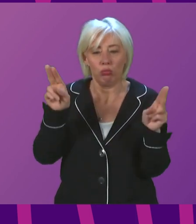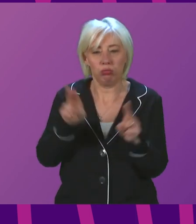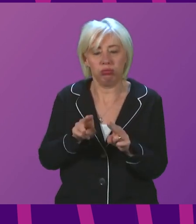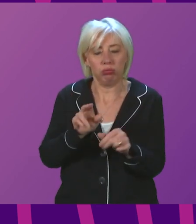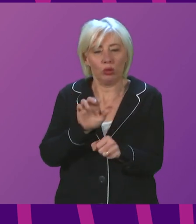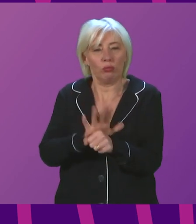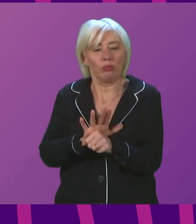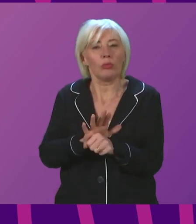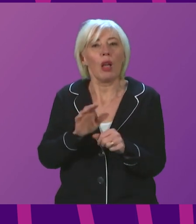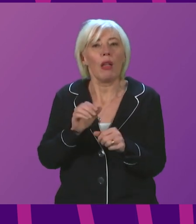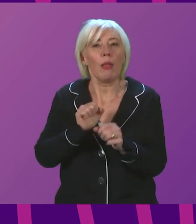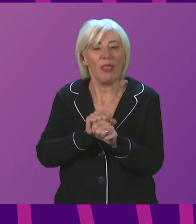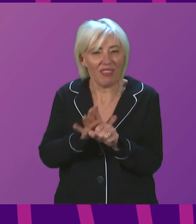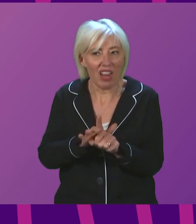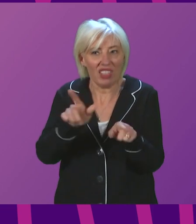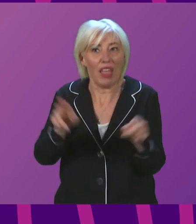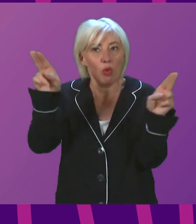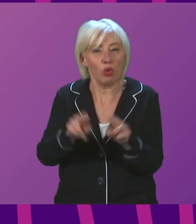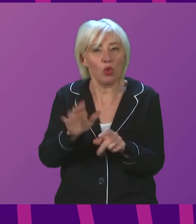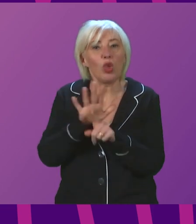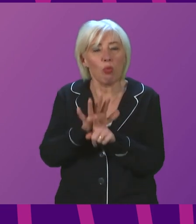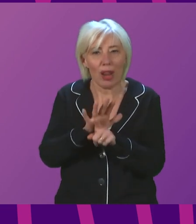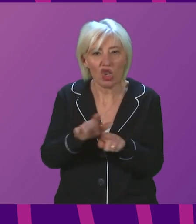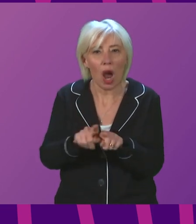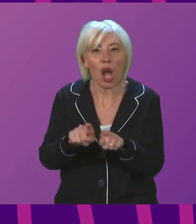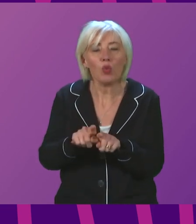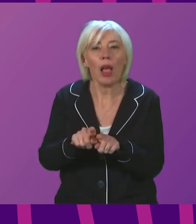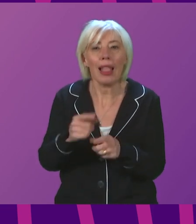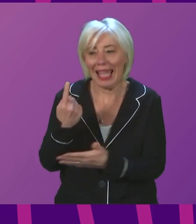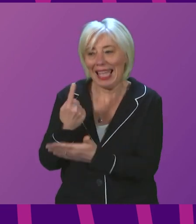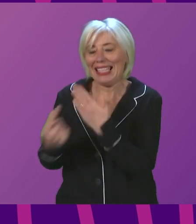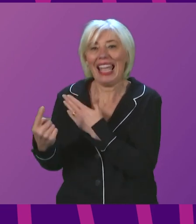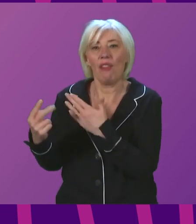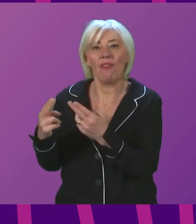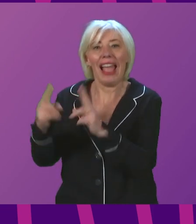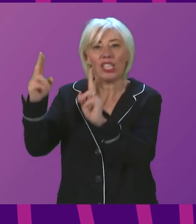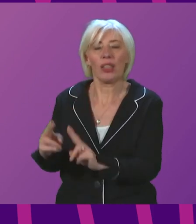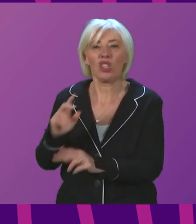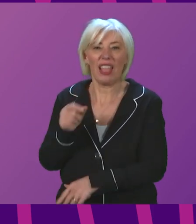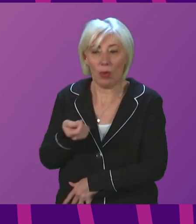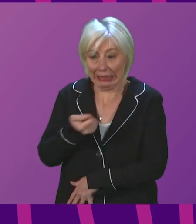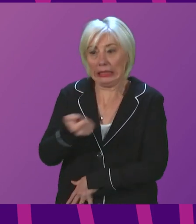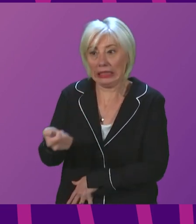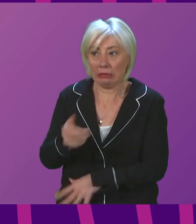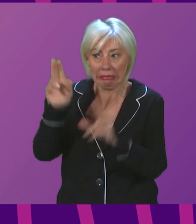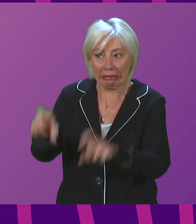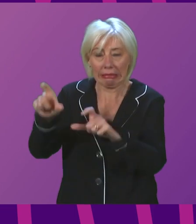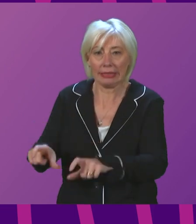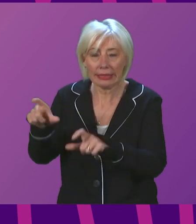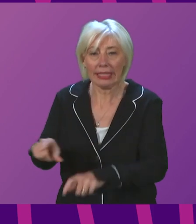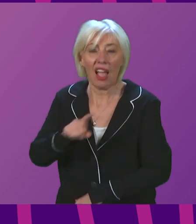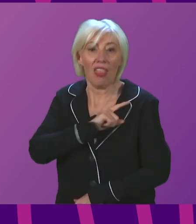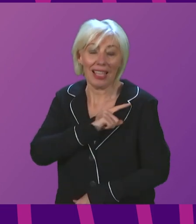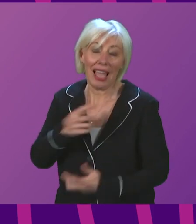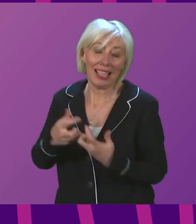relieve the pressure. And self-isolation, which is where pandemic comes from, is part of the way in which we help